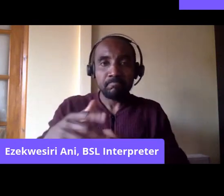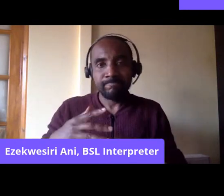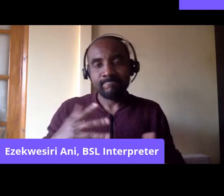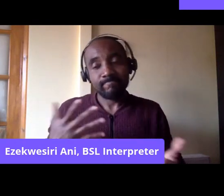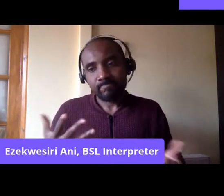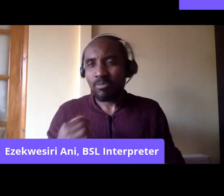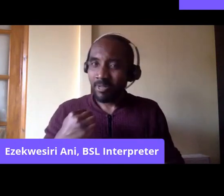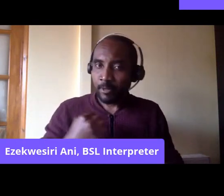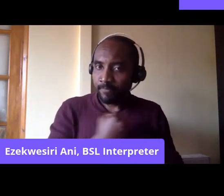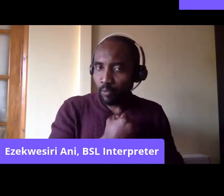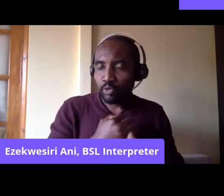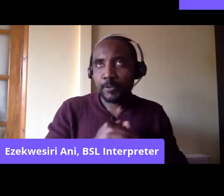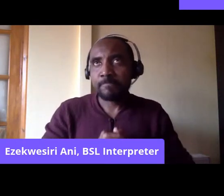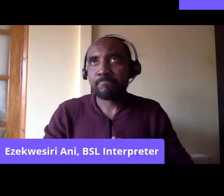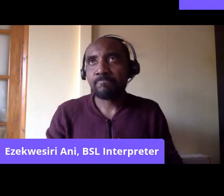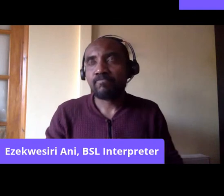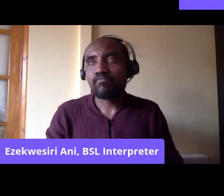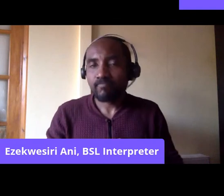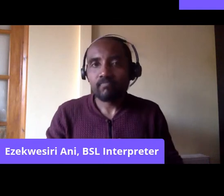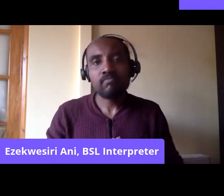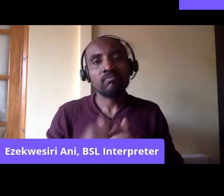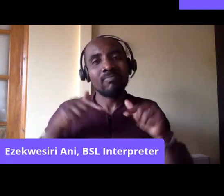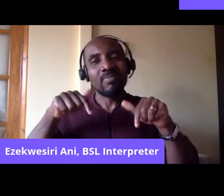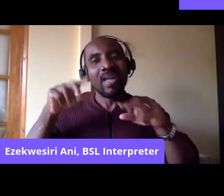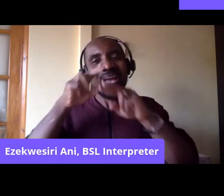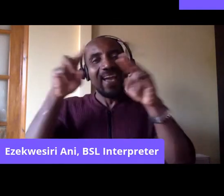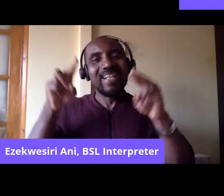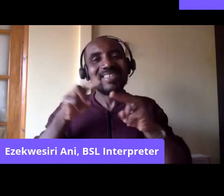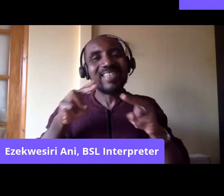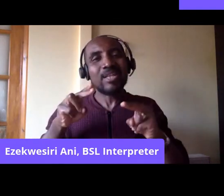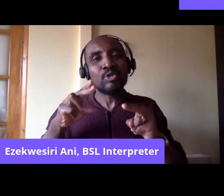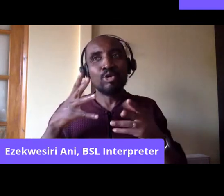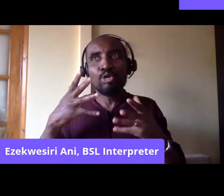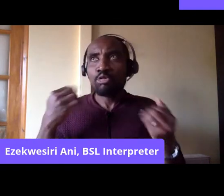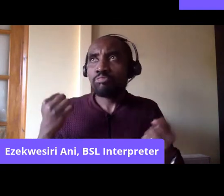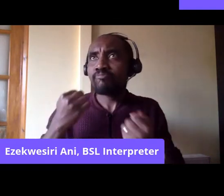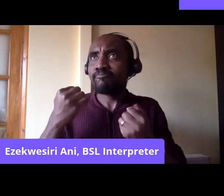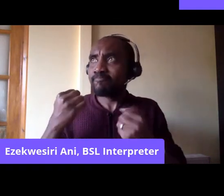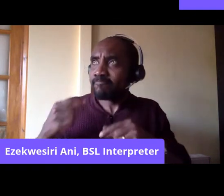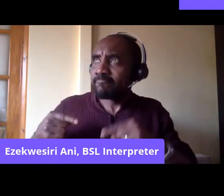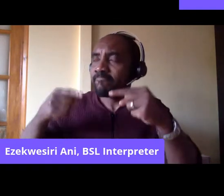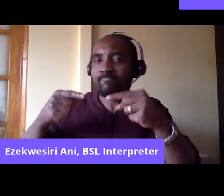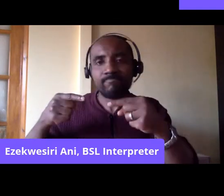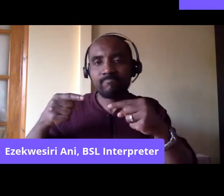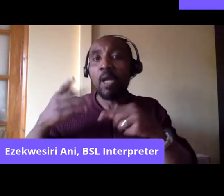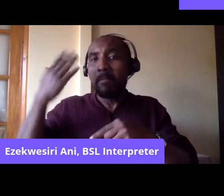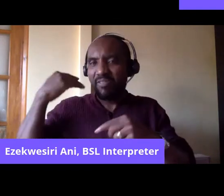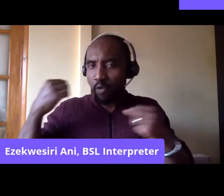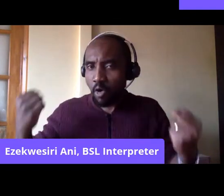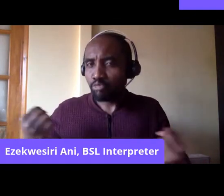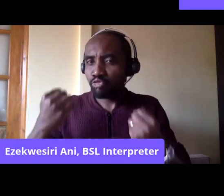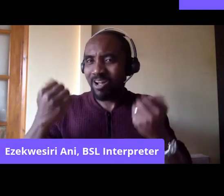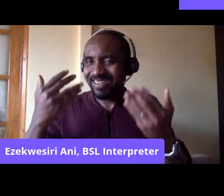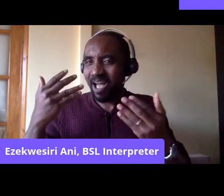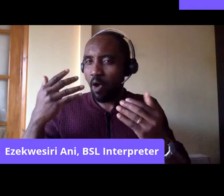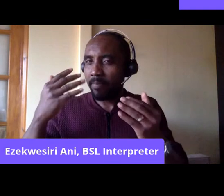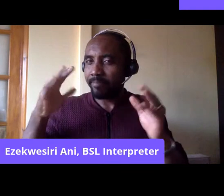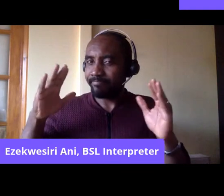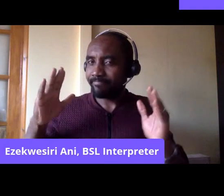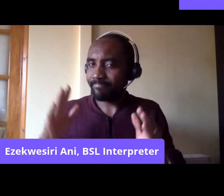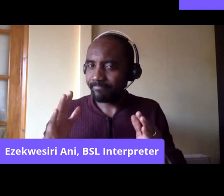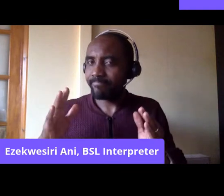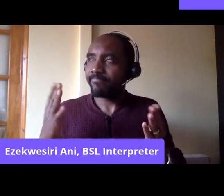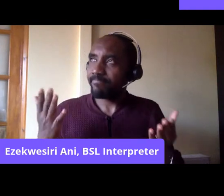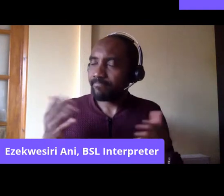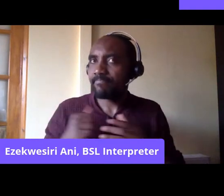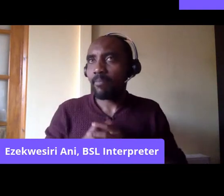know, I'd say internationalism hasn't been as vibrant as it has been in the past. But nonetheless, there have been very